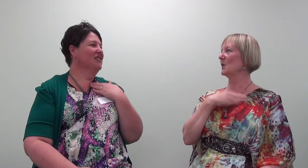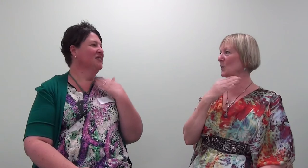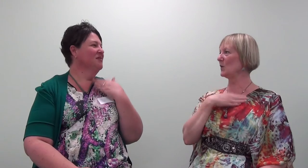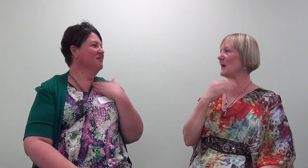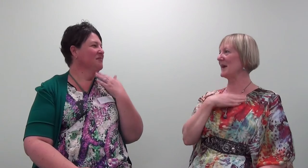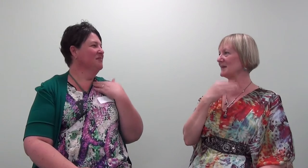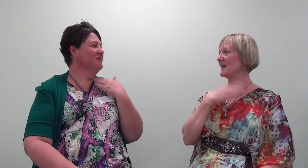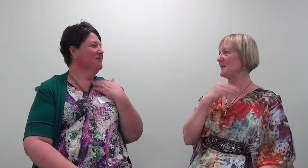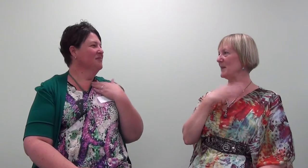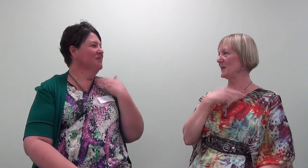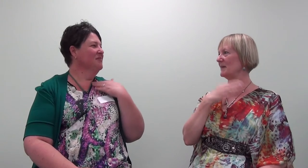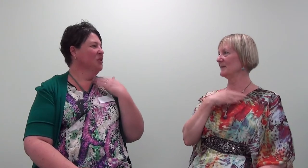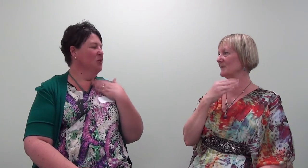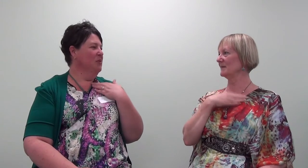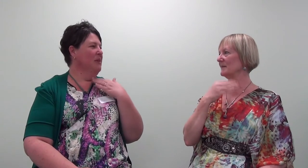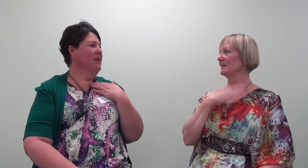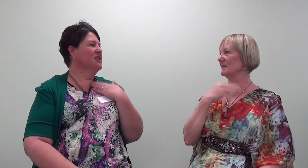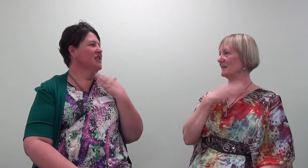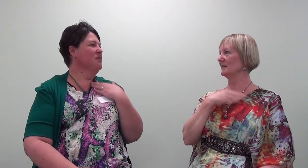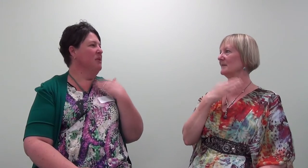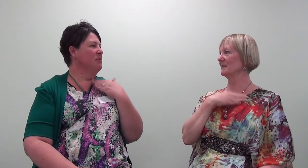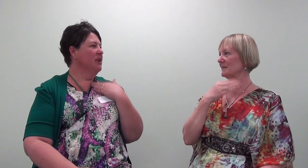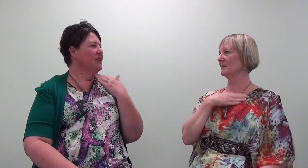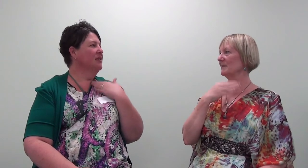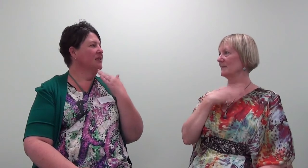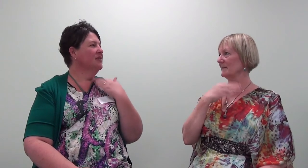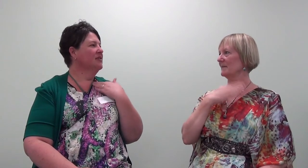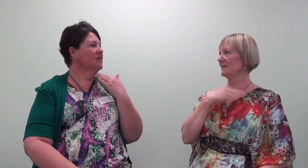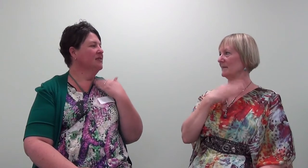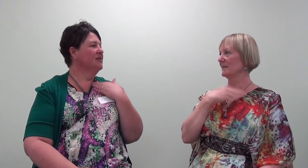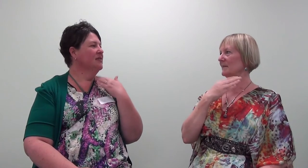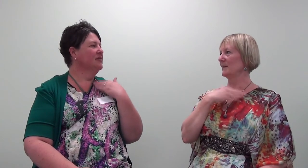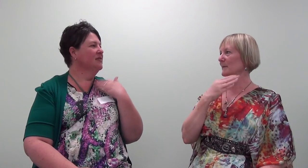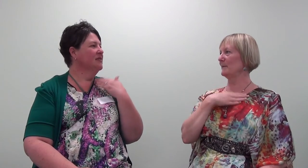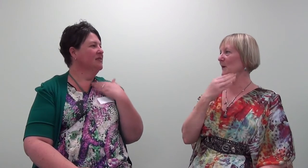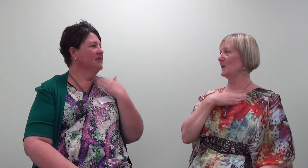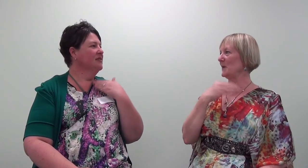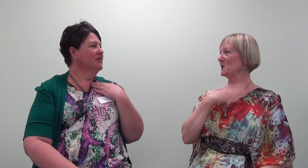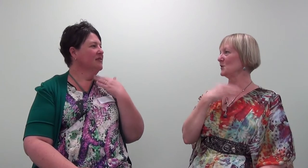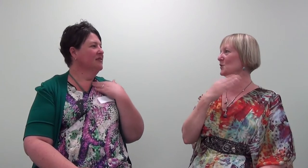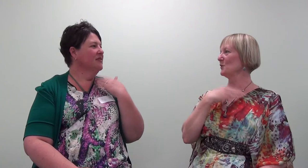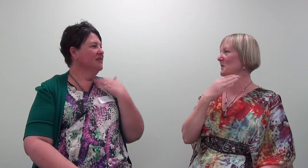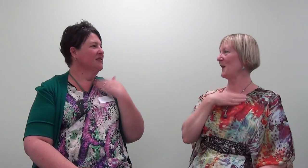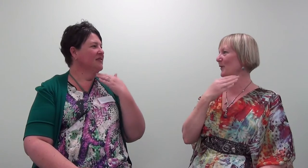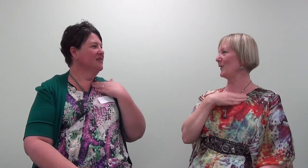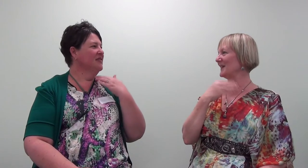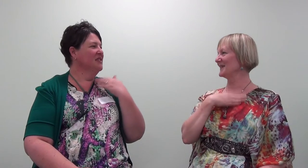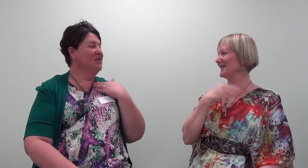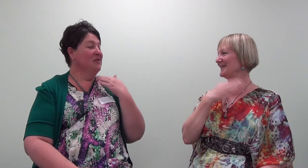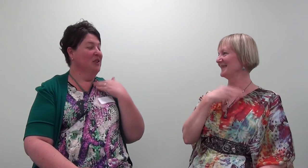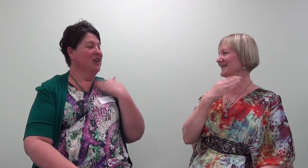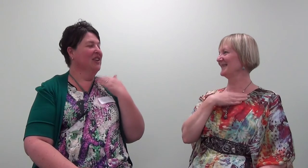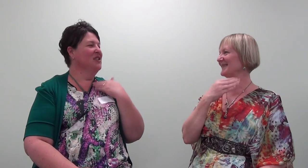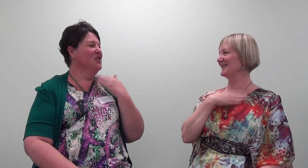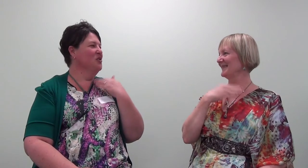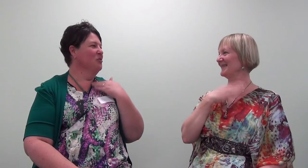All the way back to that memory. All the way back to that memory. following those neural pathways, following those neural